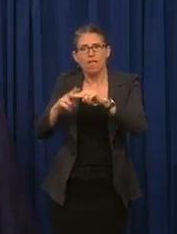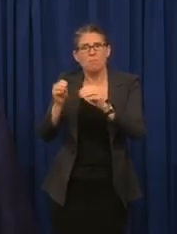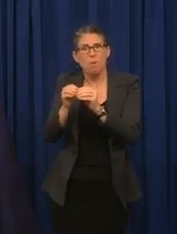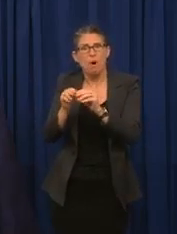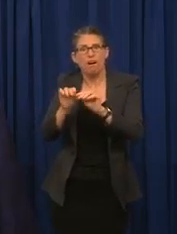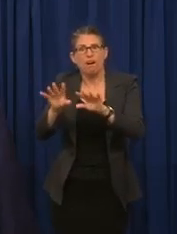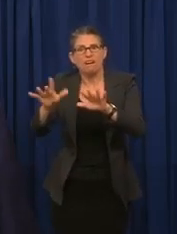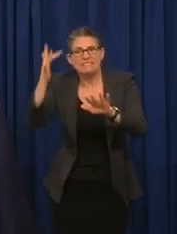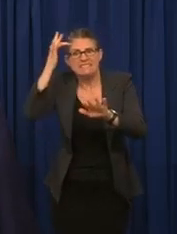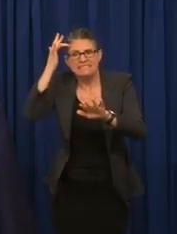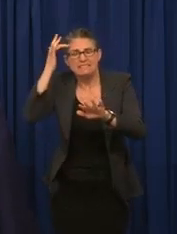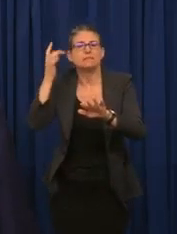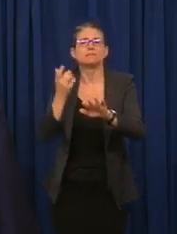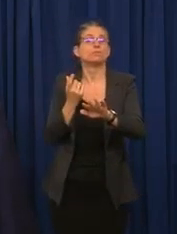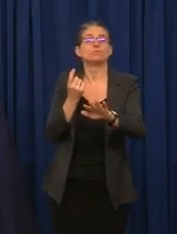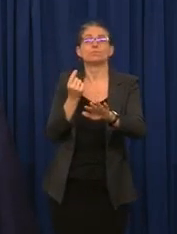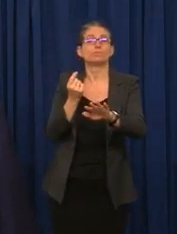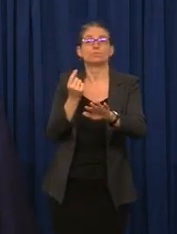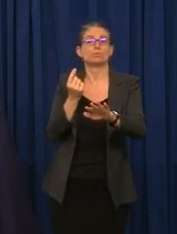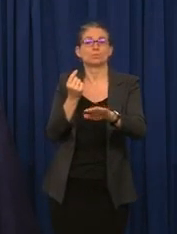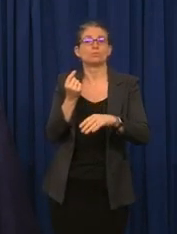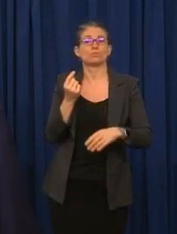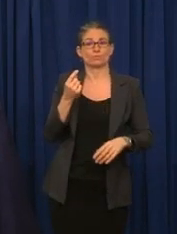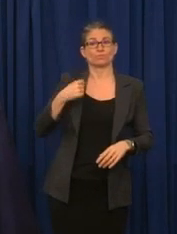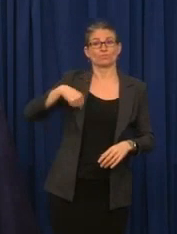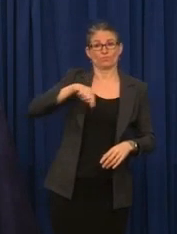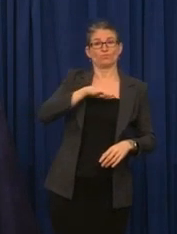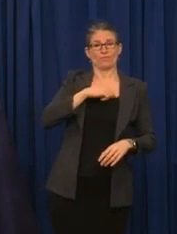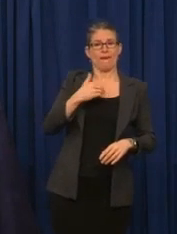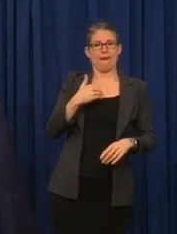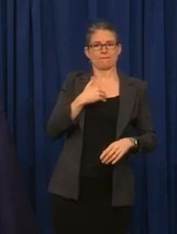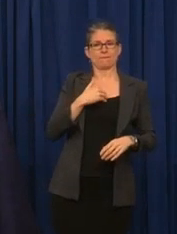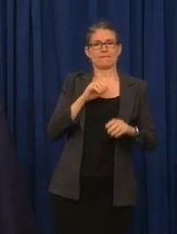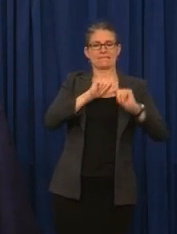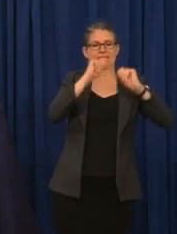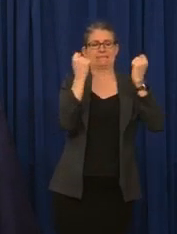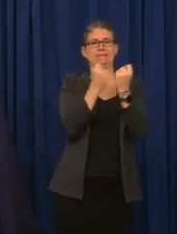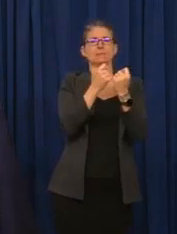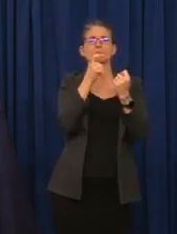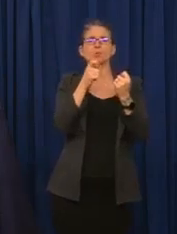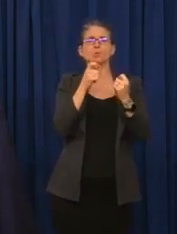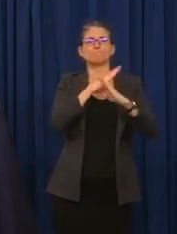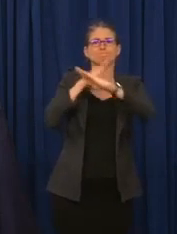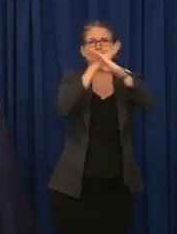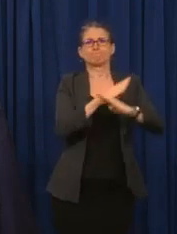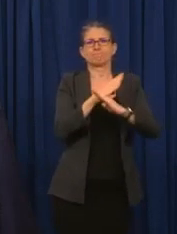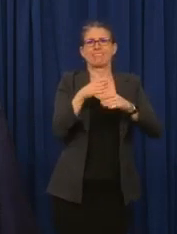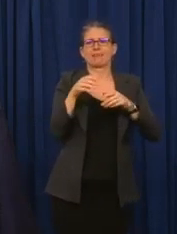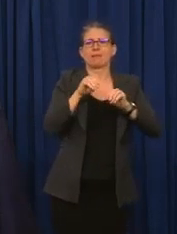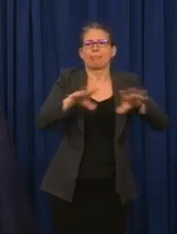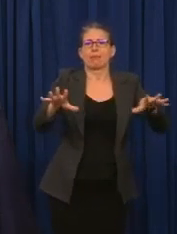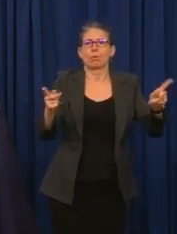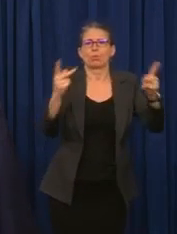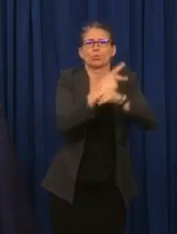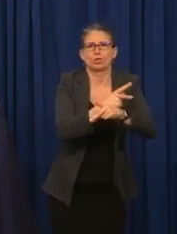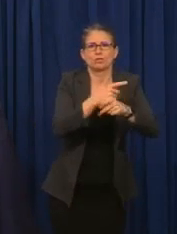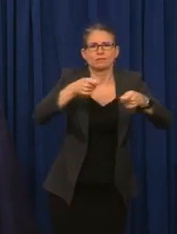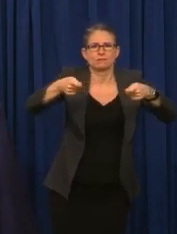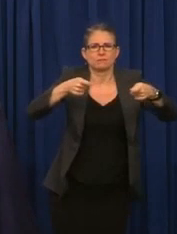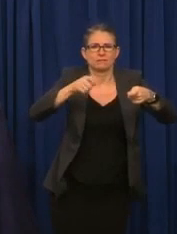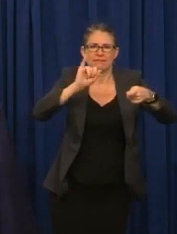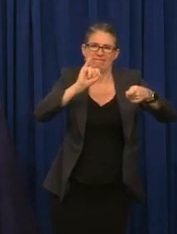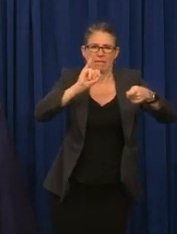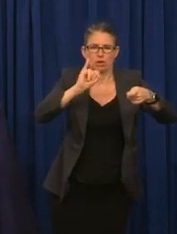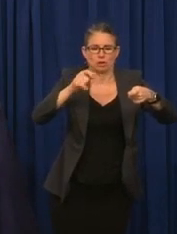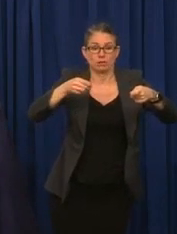infection control team has been on the phone with Tall Pines giving them guidance on how to keep residents